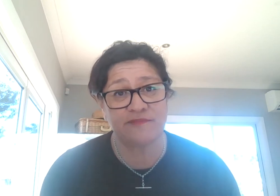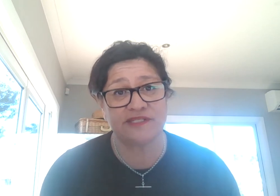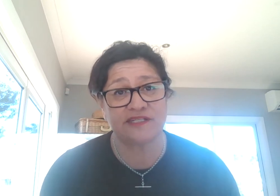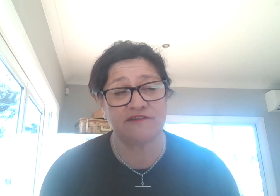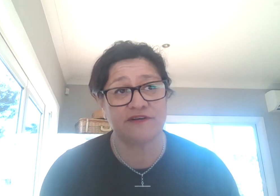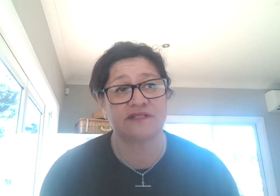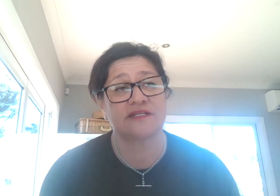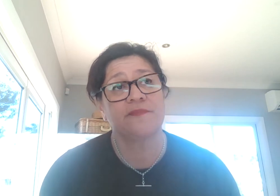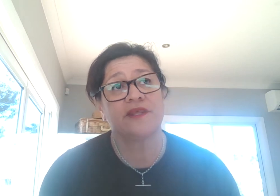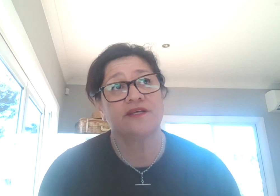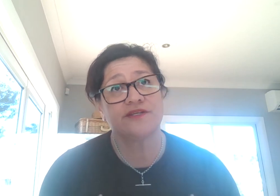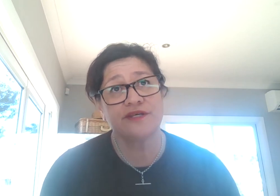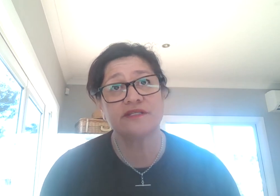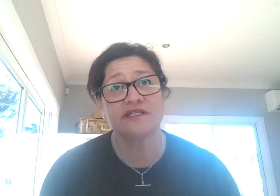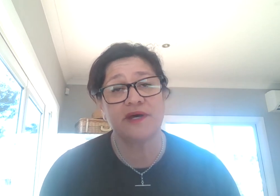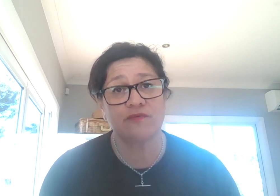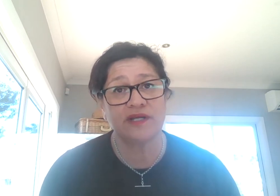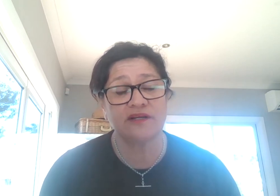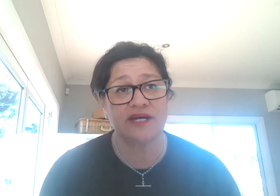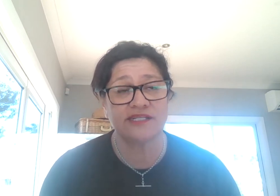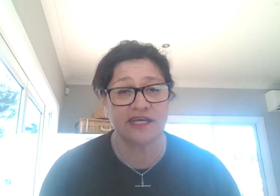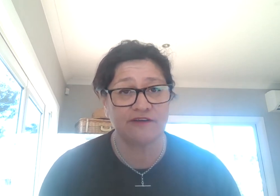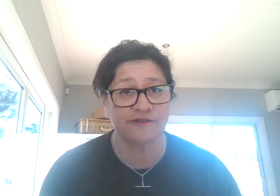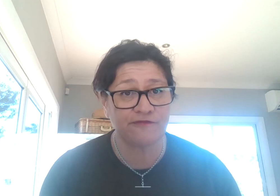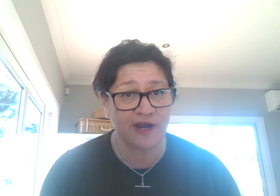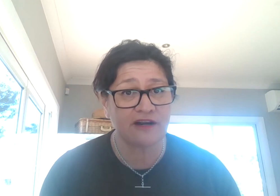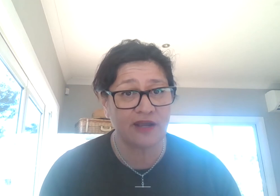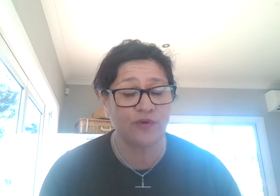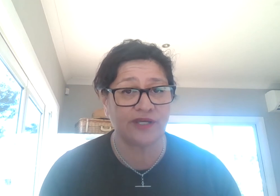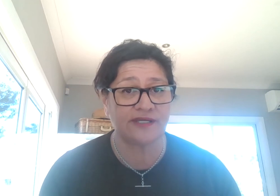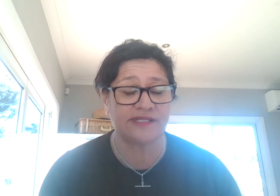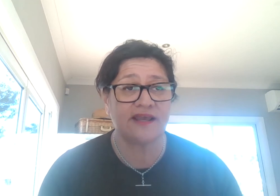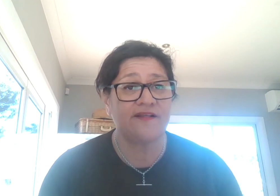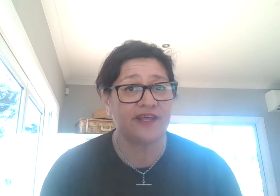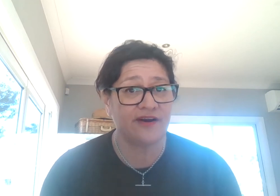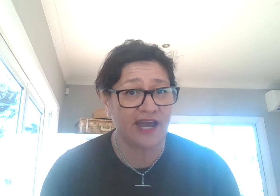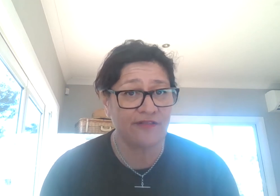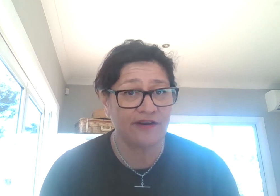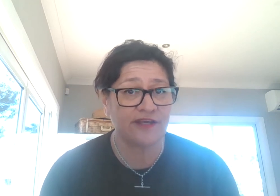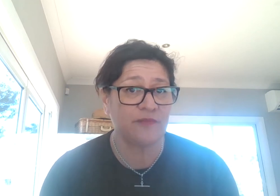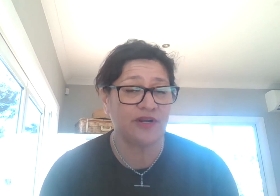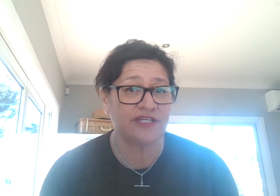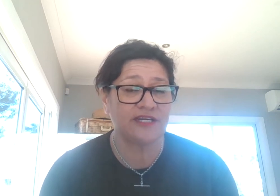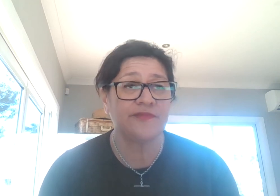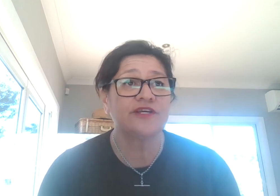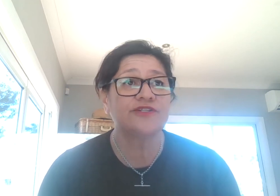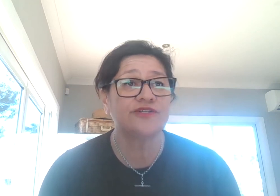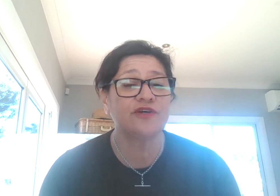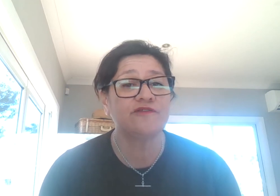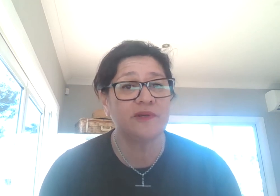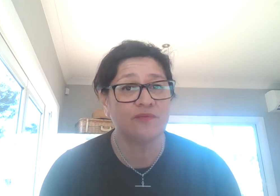25% difference. So this is about recognising that those frontline workers that are out there in the community